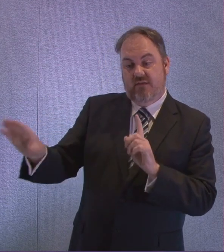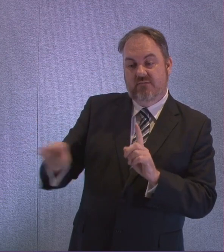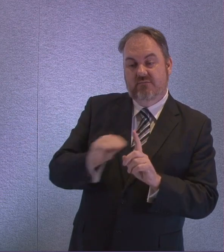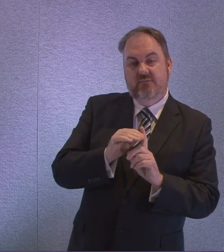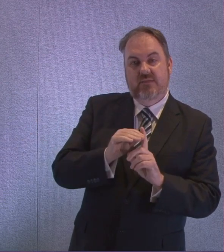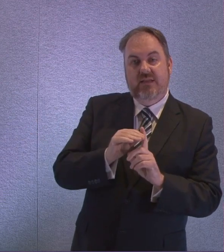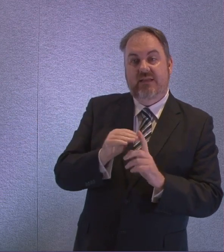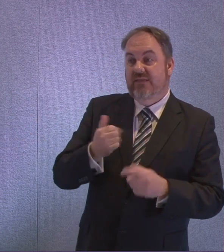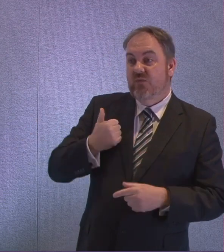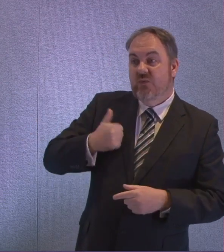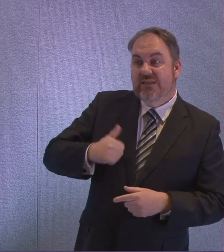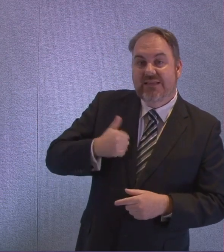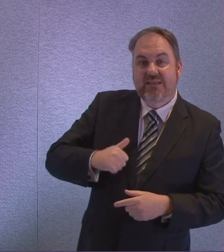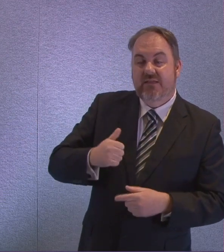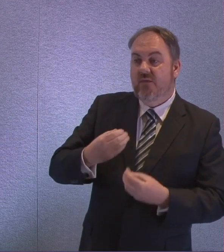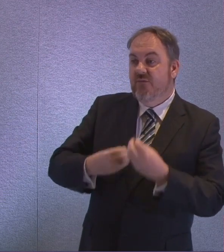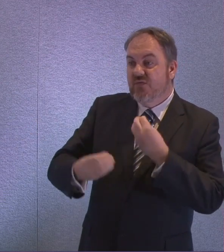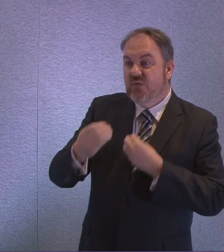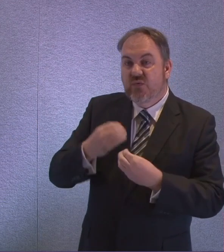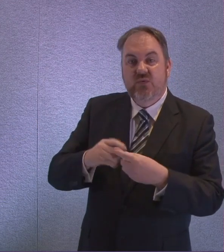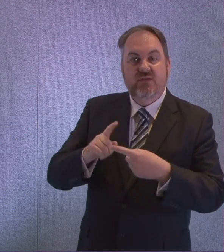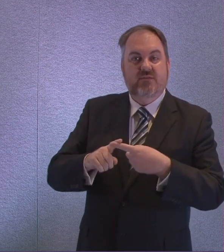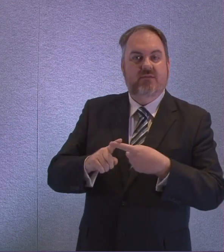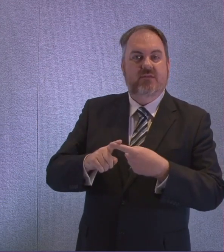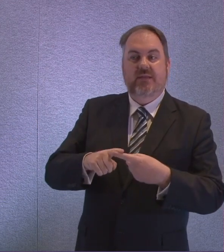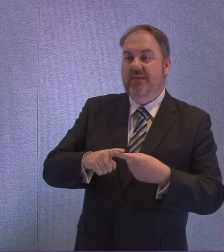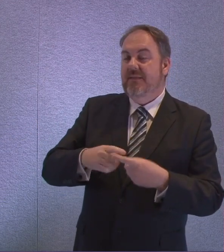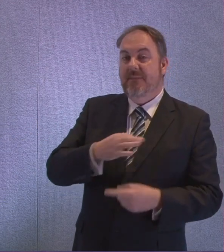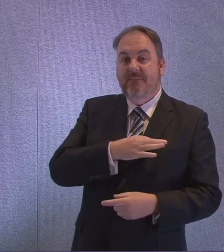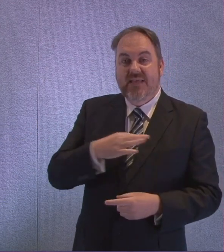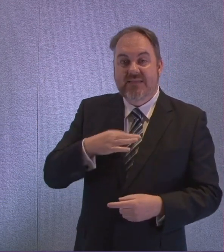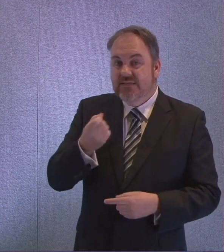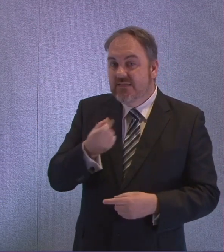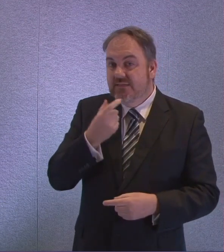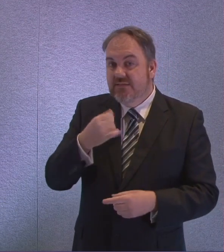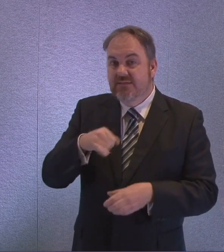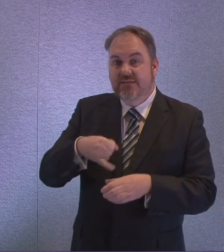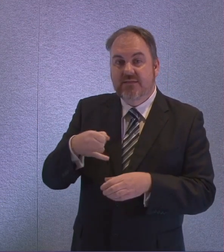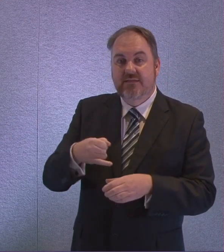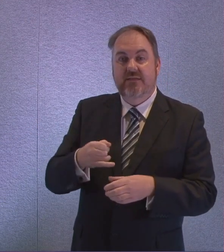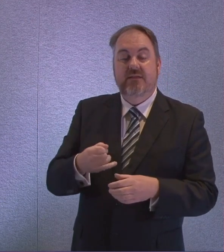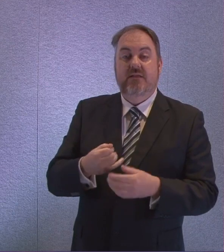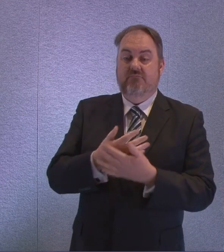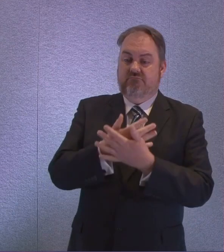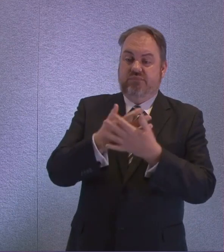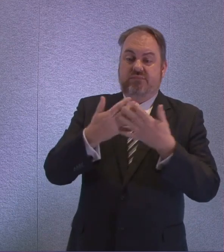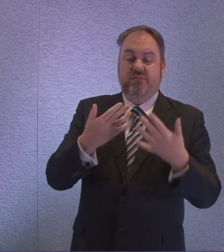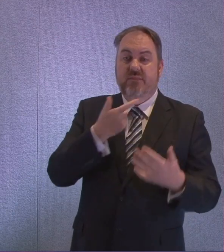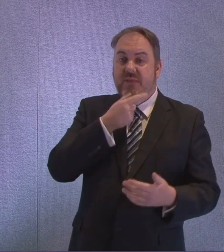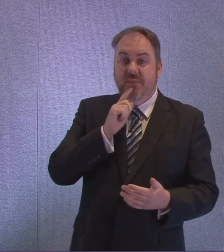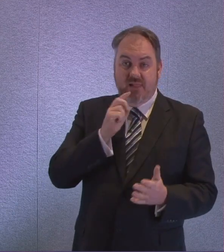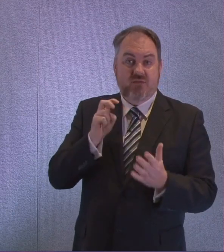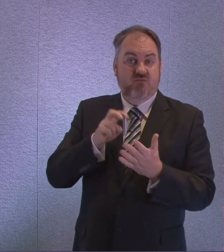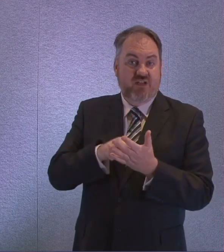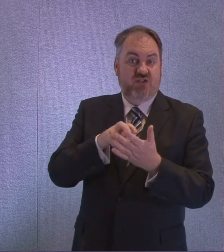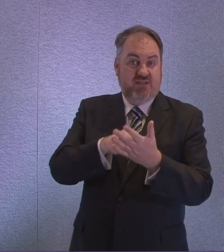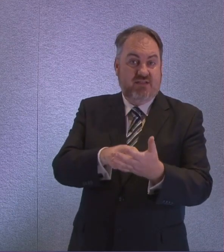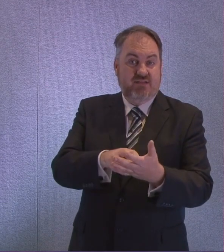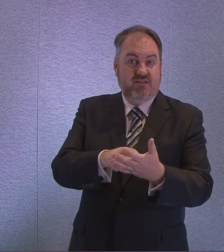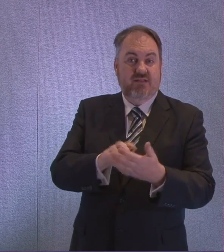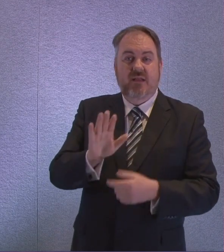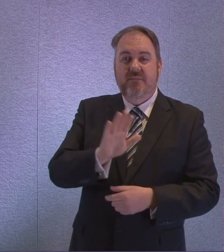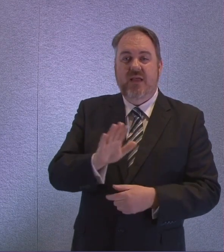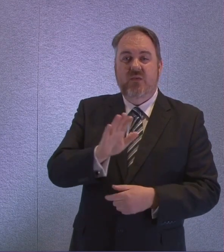medicines. I can tell you, as of now, 21,000 of them have registered with that service. Just under 6